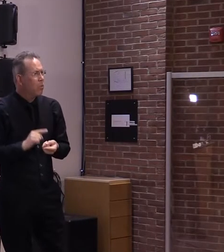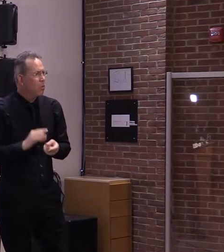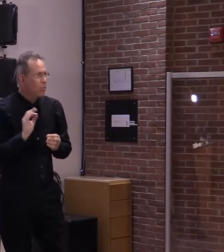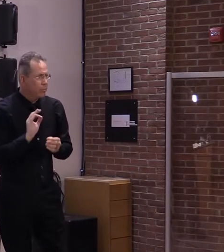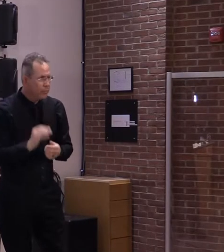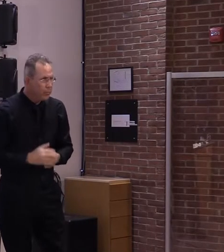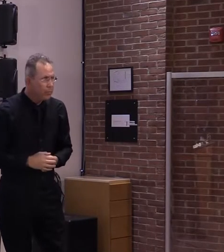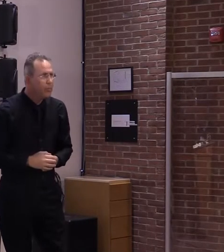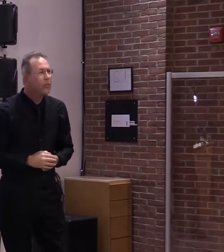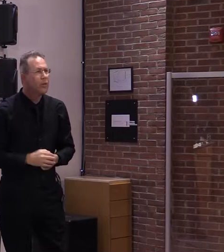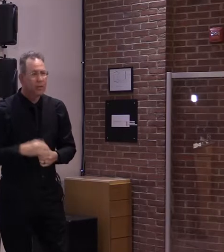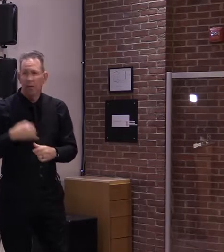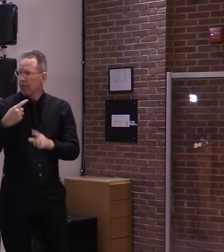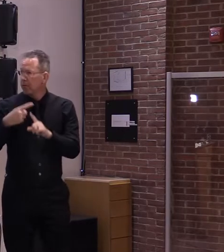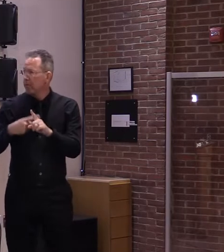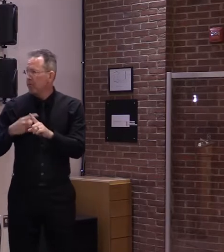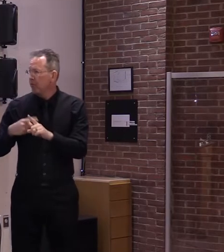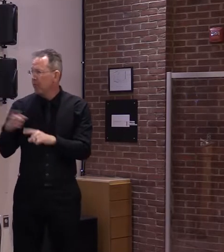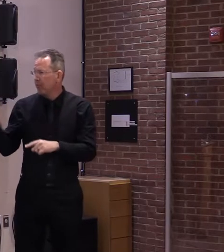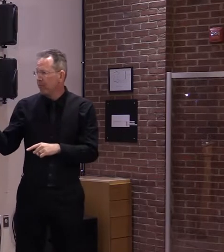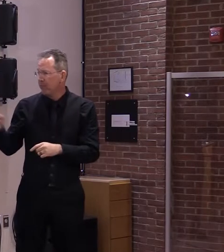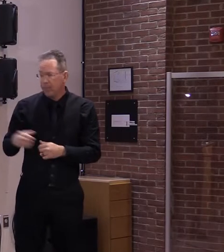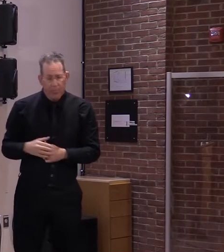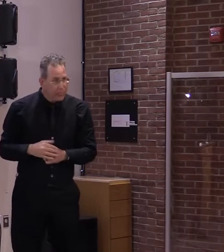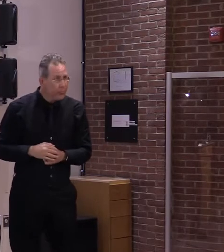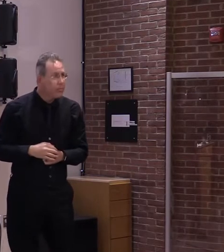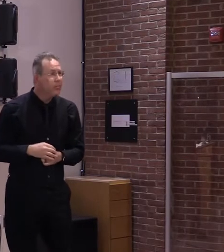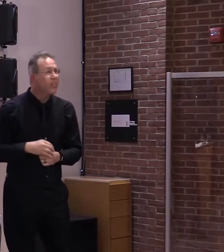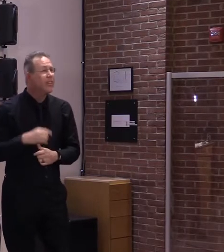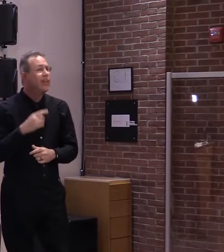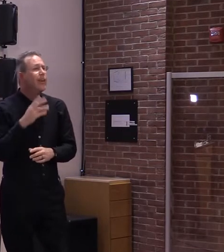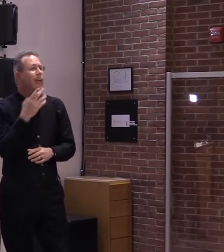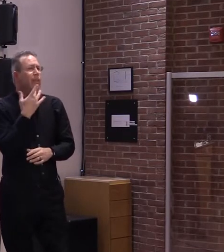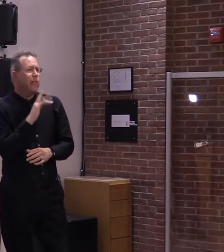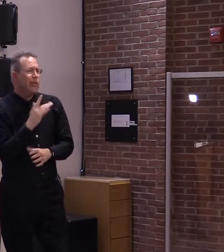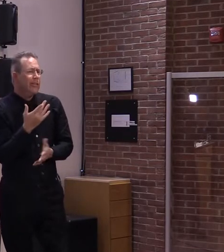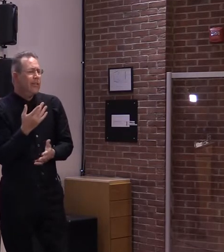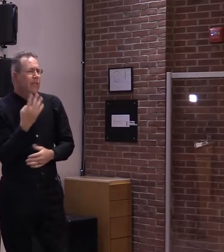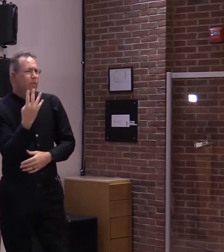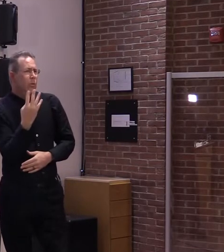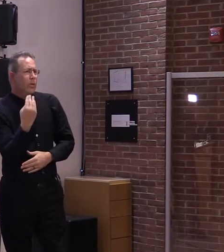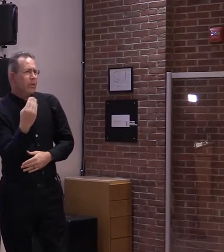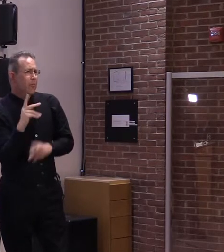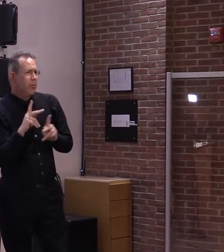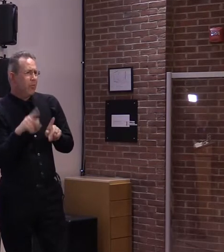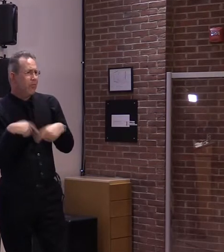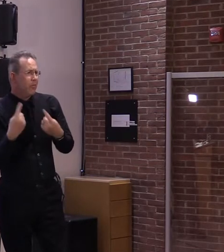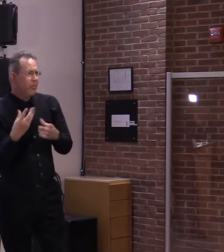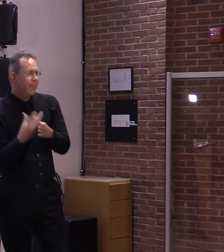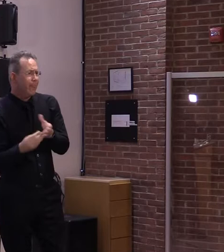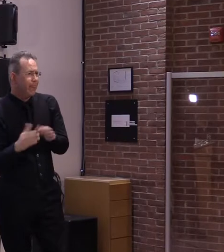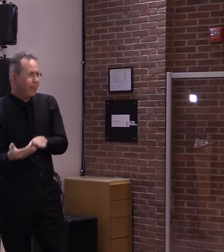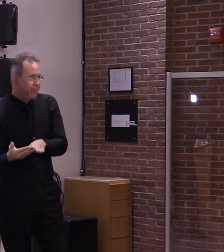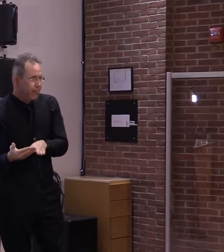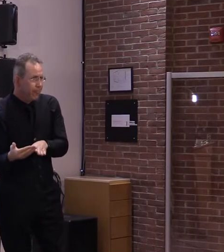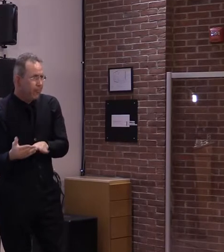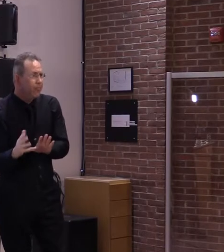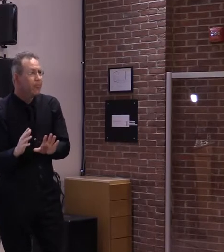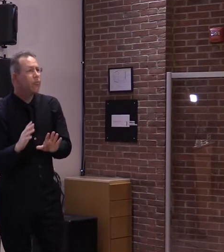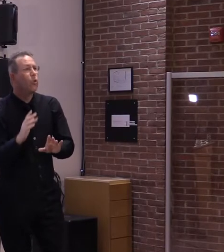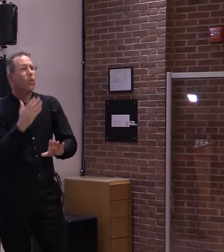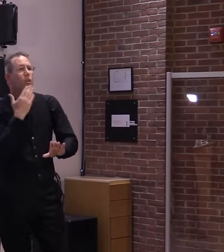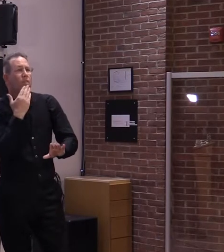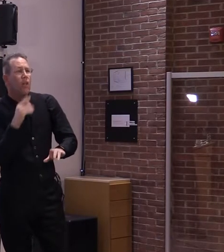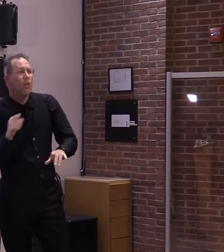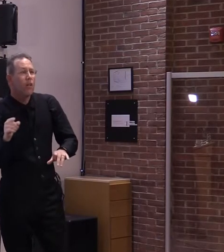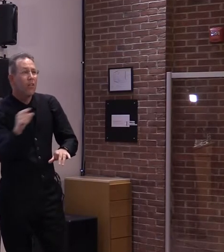Sadly, 14 Vermonters so far this month have lost their lives to the virus, but thankfully that number is trending down from the